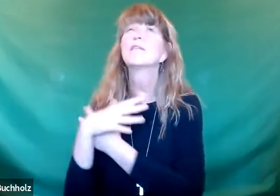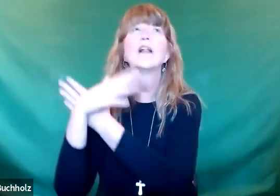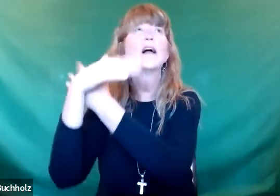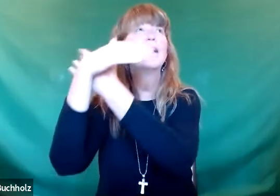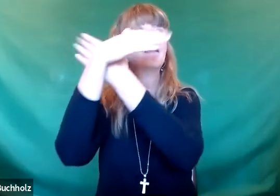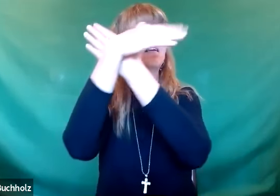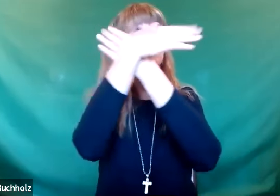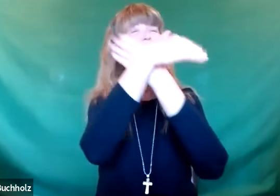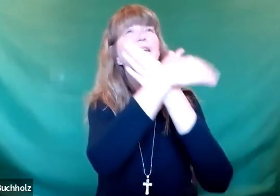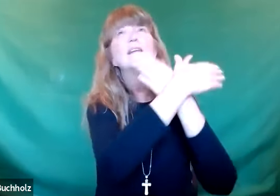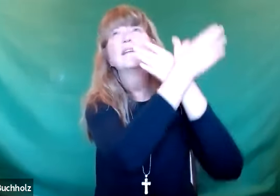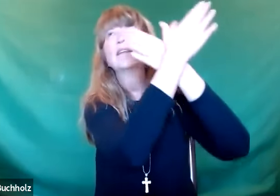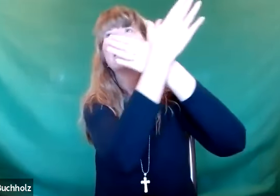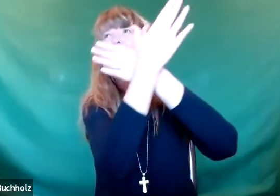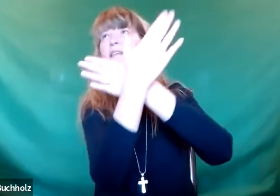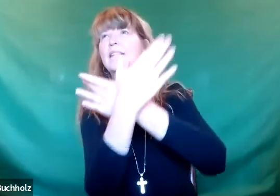watching the birds flying through the sky,